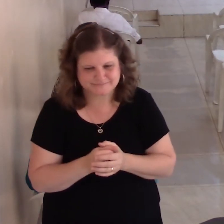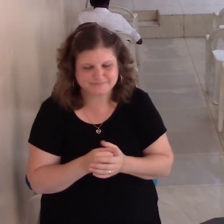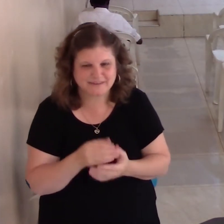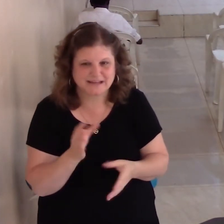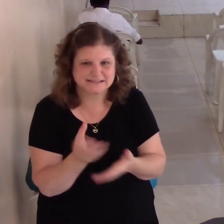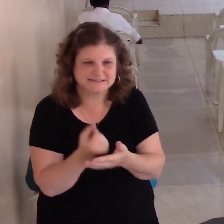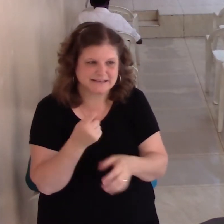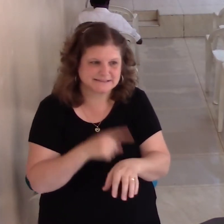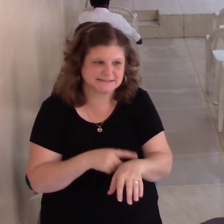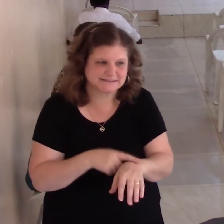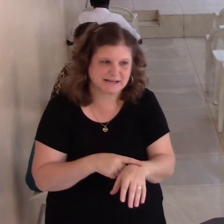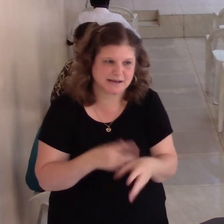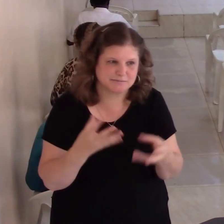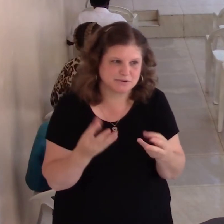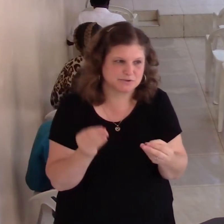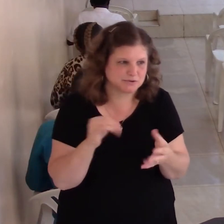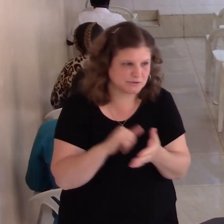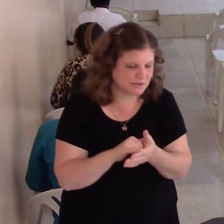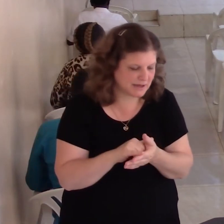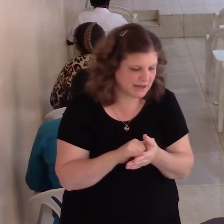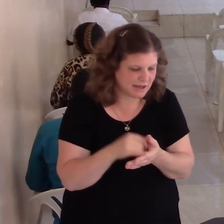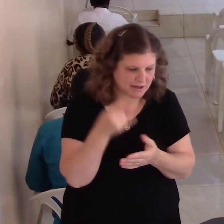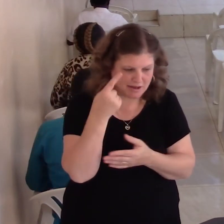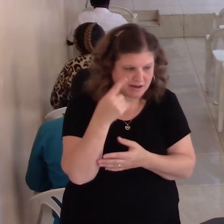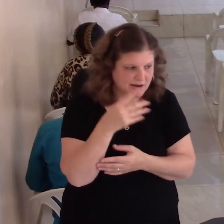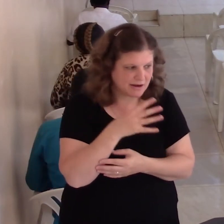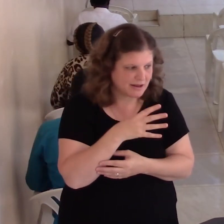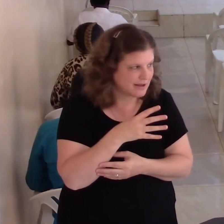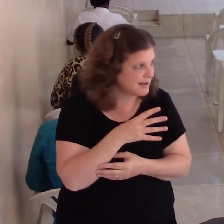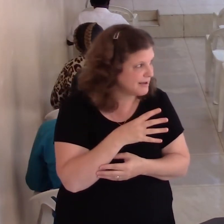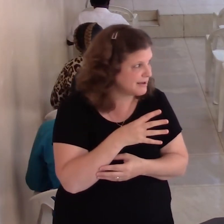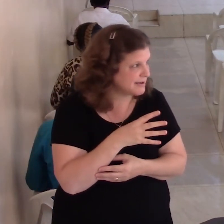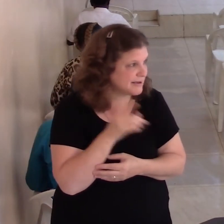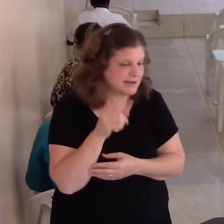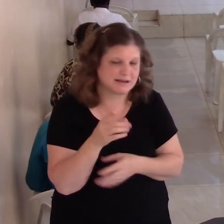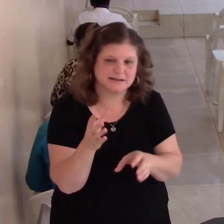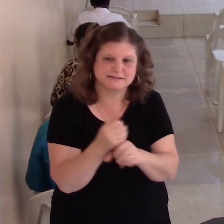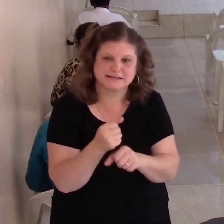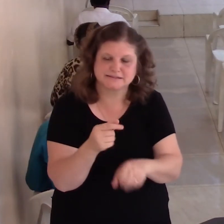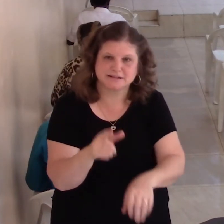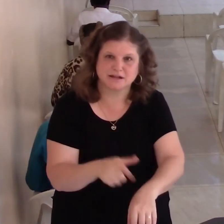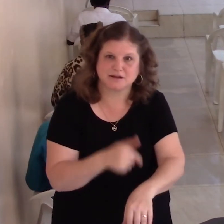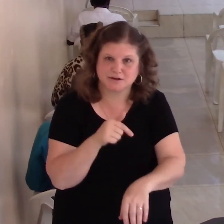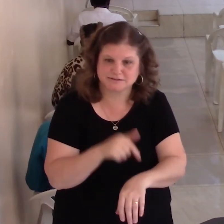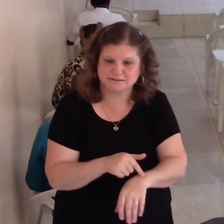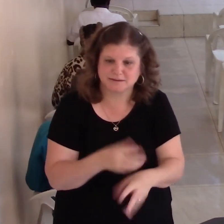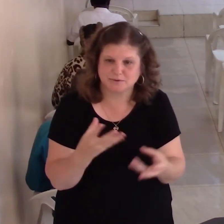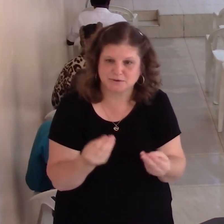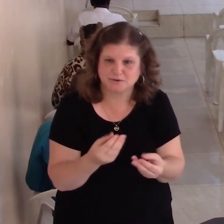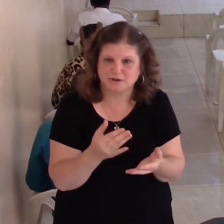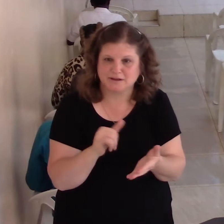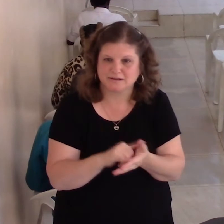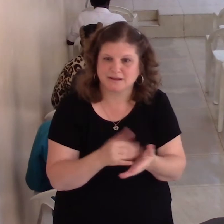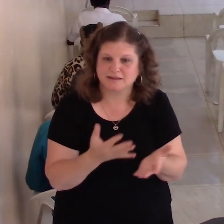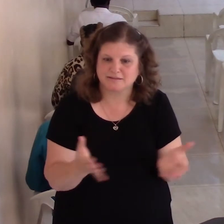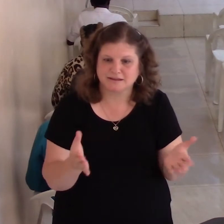And for training and for what? The lessons we do. So he spends a lot of time doing those things. We're thankful for that ministry there.